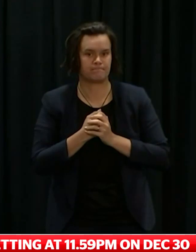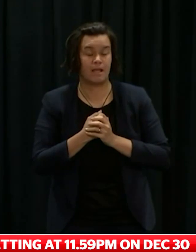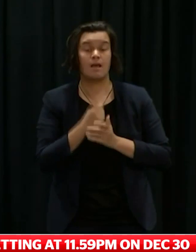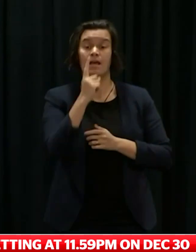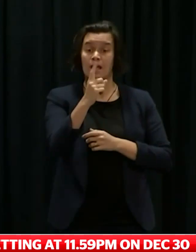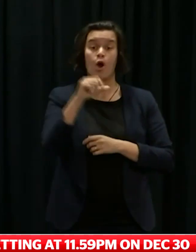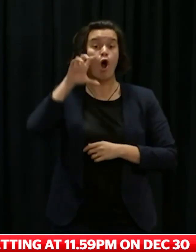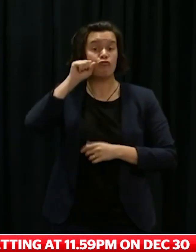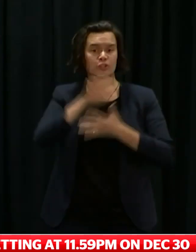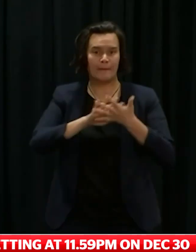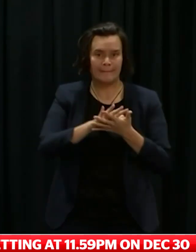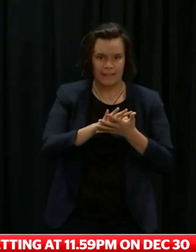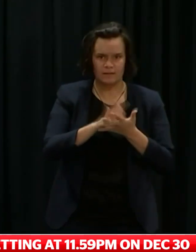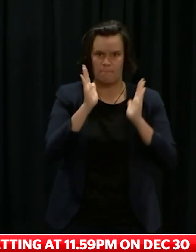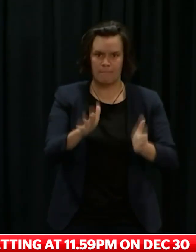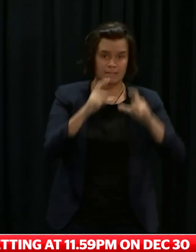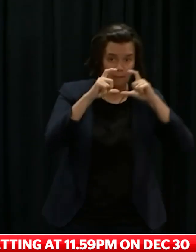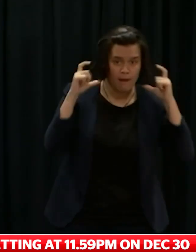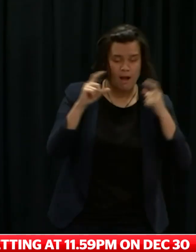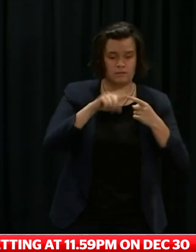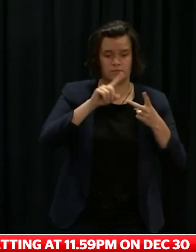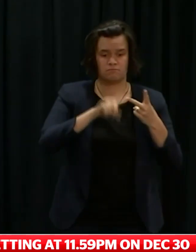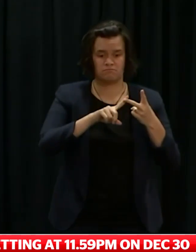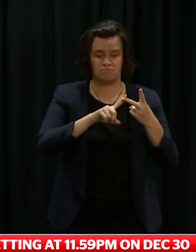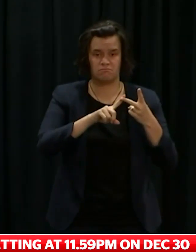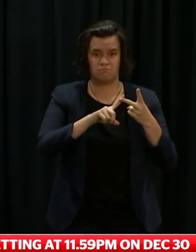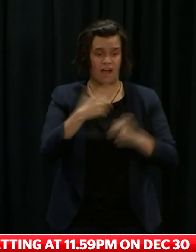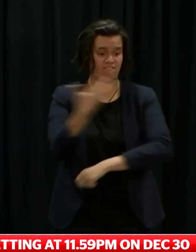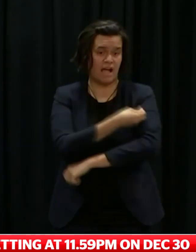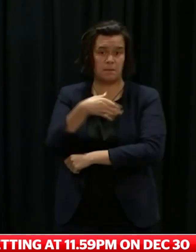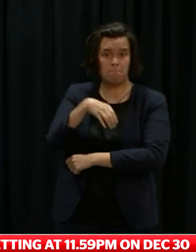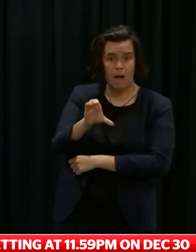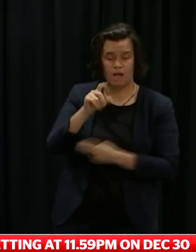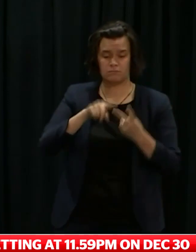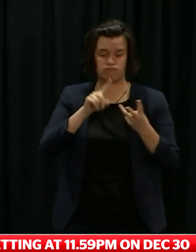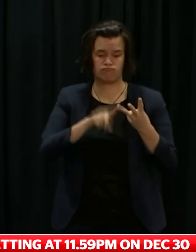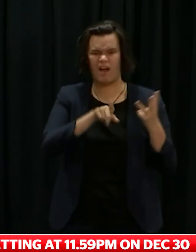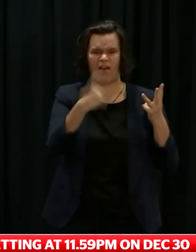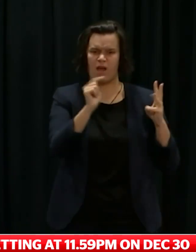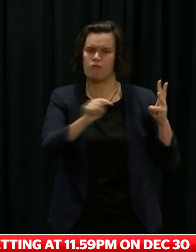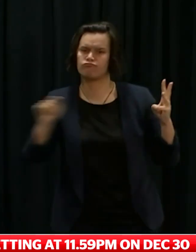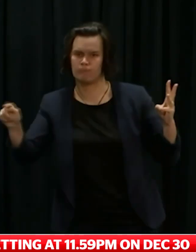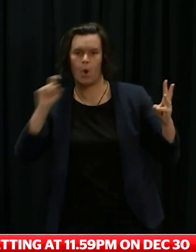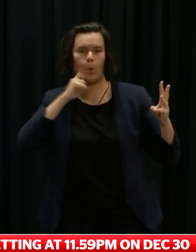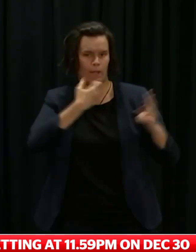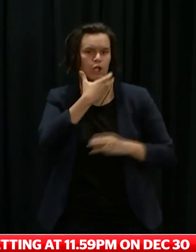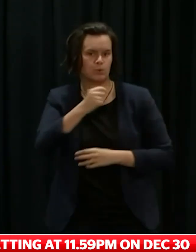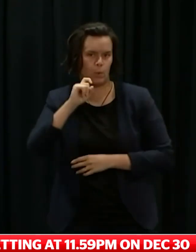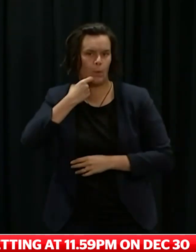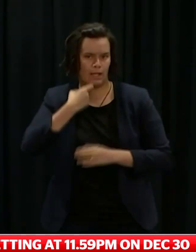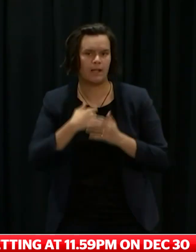masks and other public health measures that are designed to keep us safe during this time of change. But it does mean that we are also being